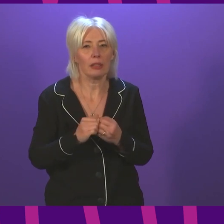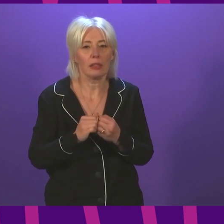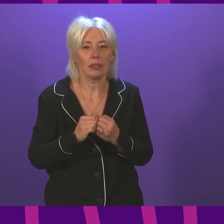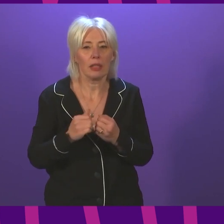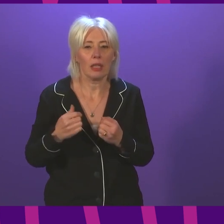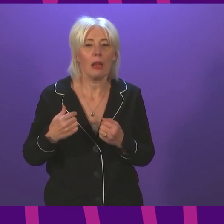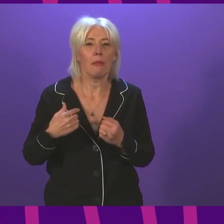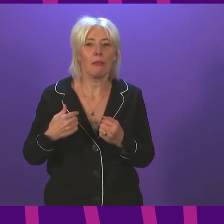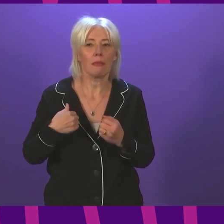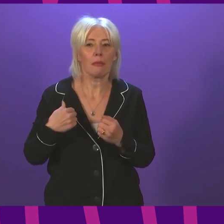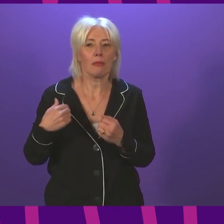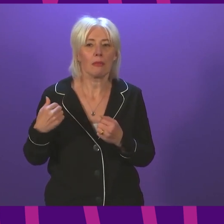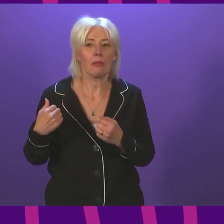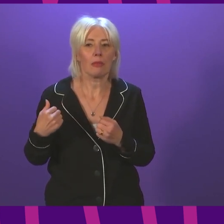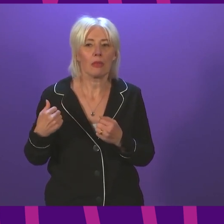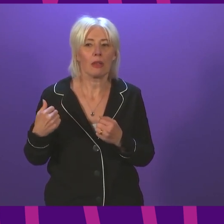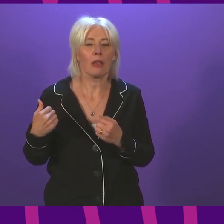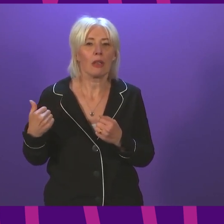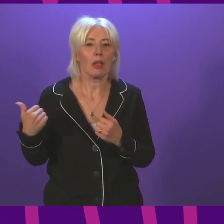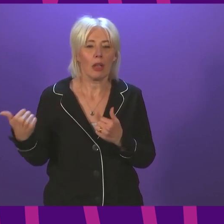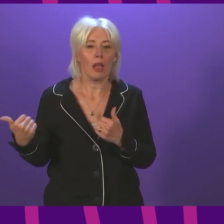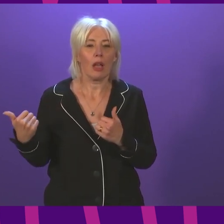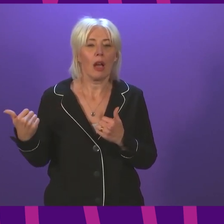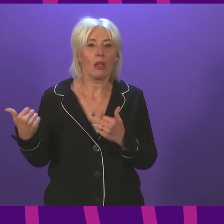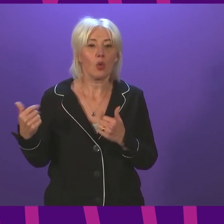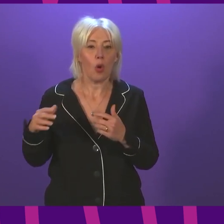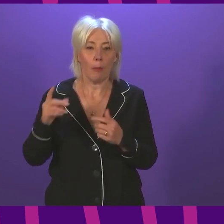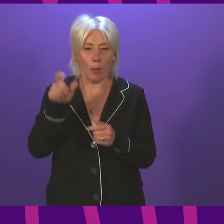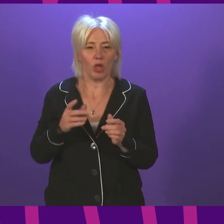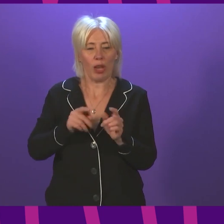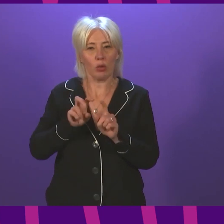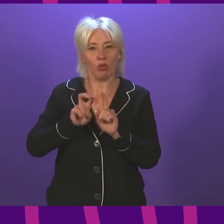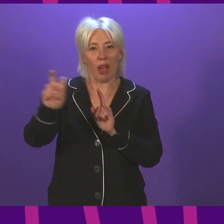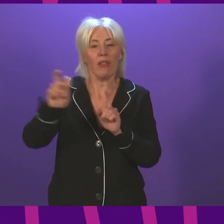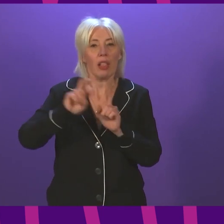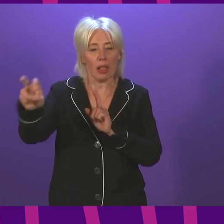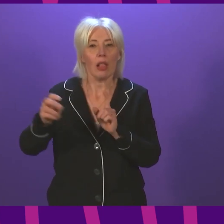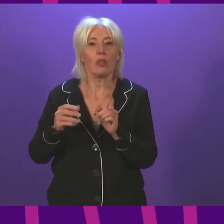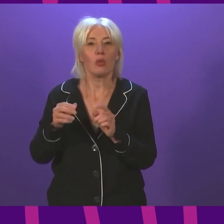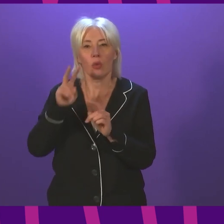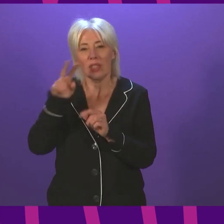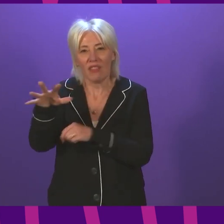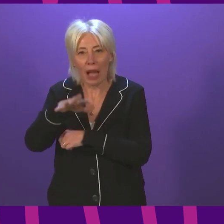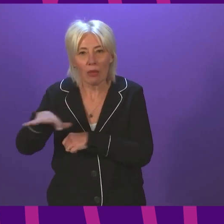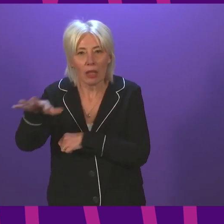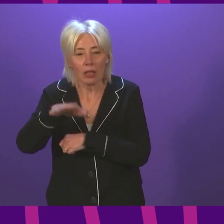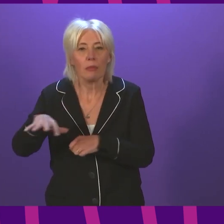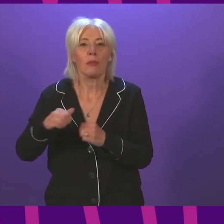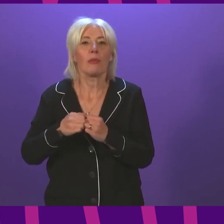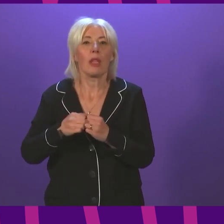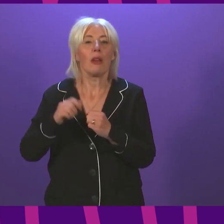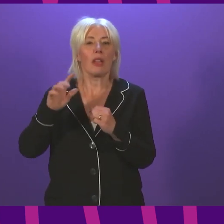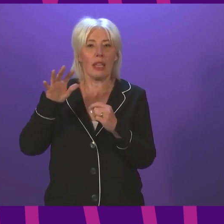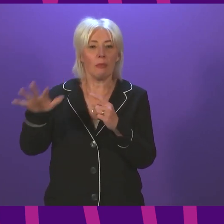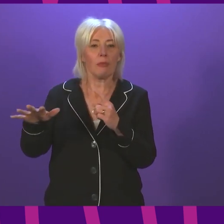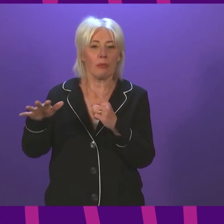constituent wished to travel to Germany to see her family however she was unable to get a Covid passport and feels discriminated.